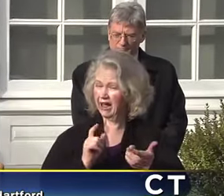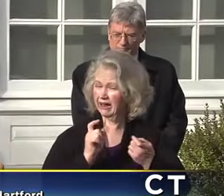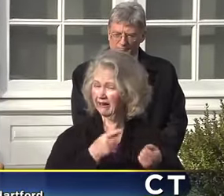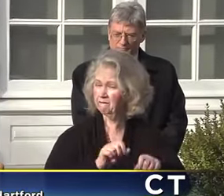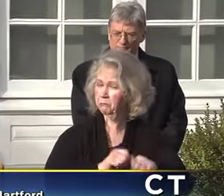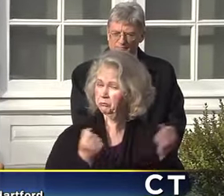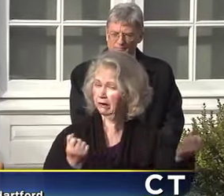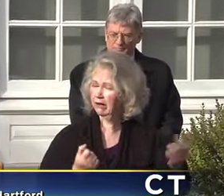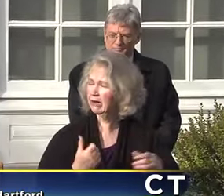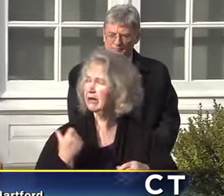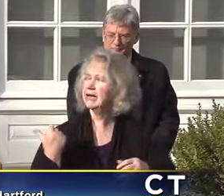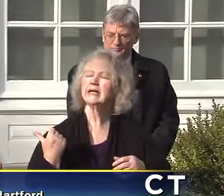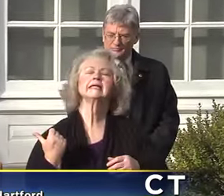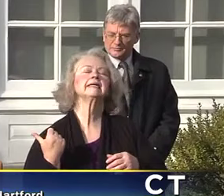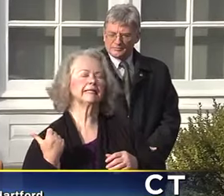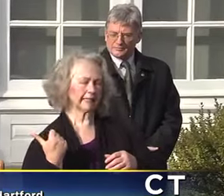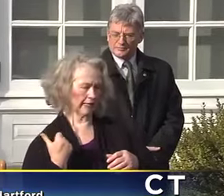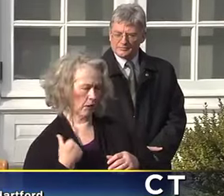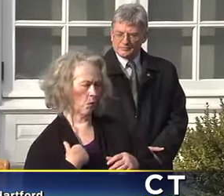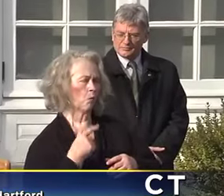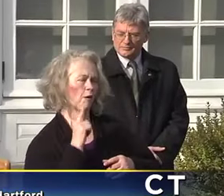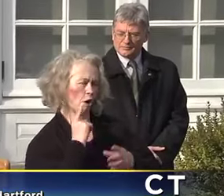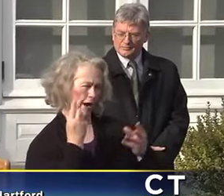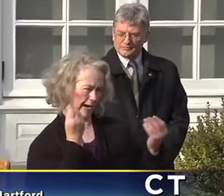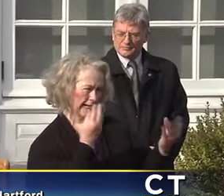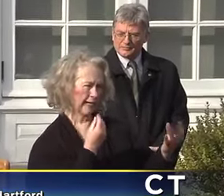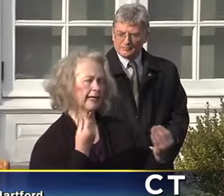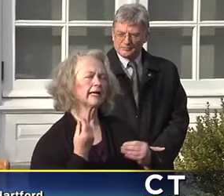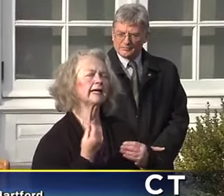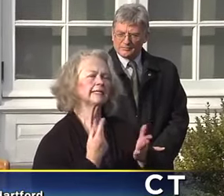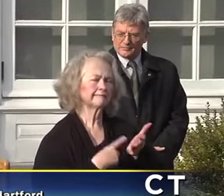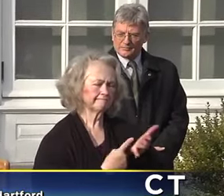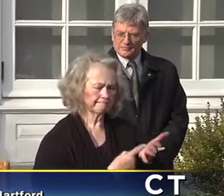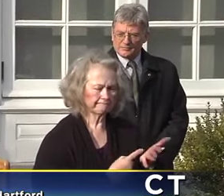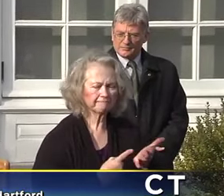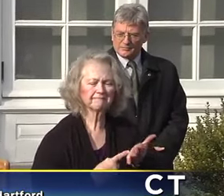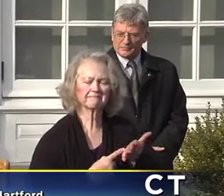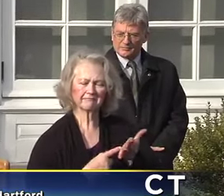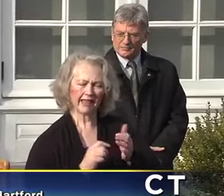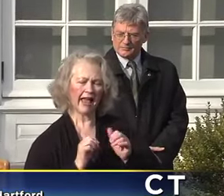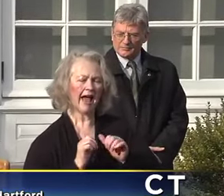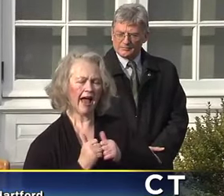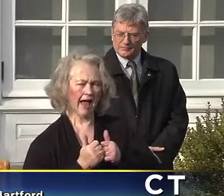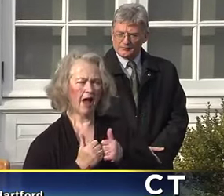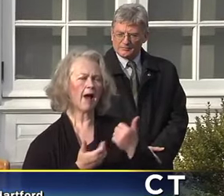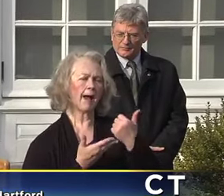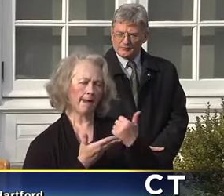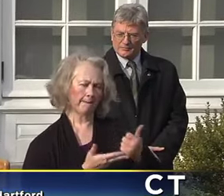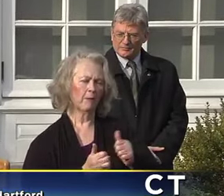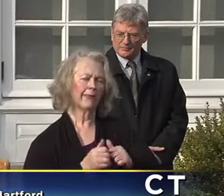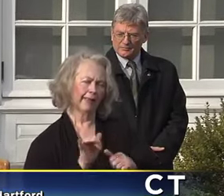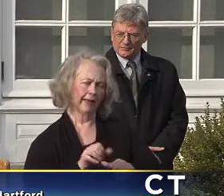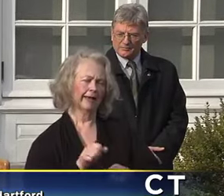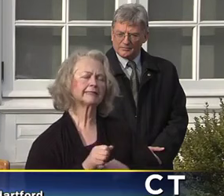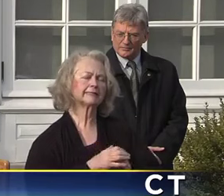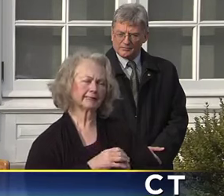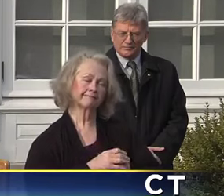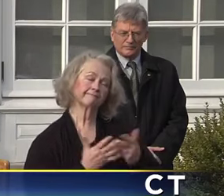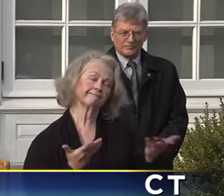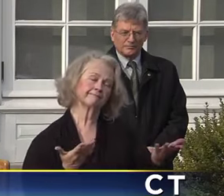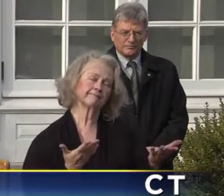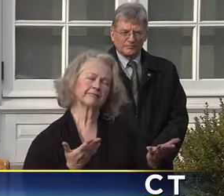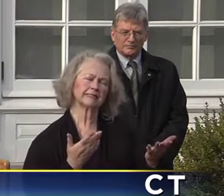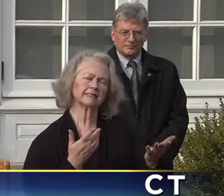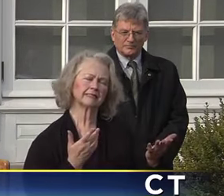So yes, it is something that we're considering and discussing how to enact that and what is the best way to do that. So stay tuned on